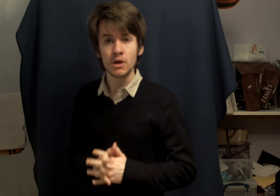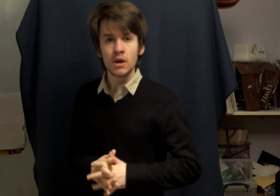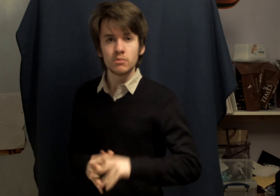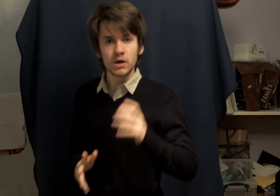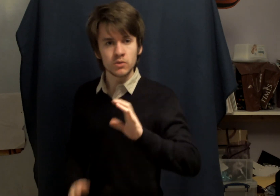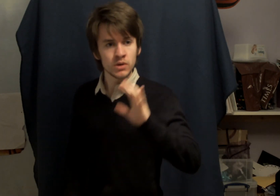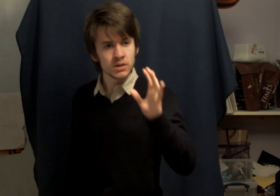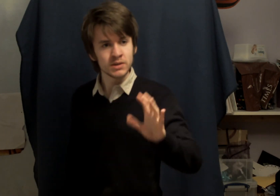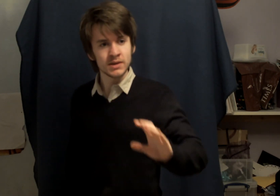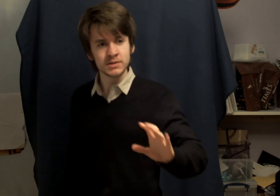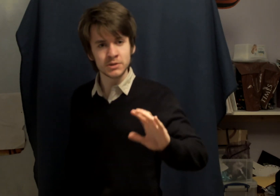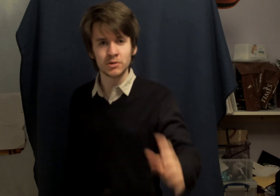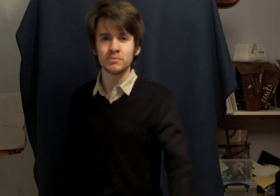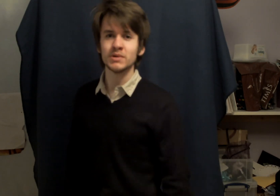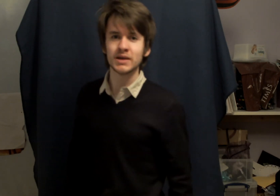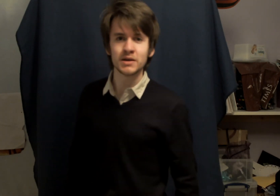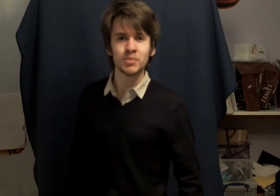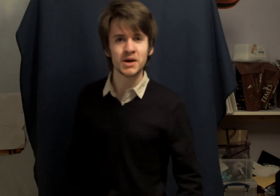My world is crumbling apart.